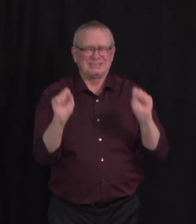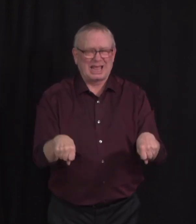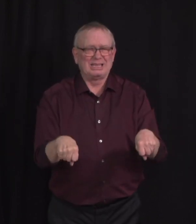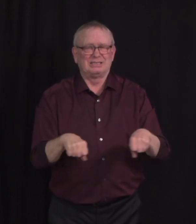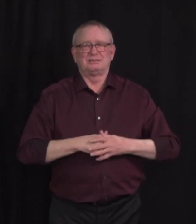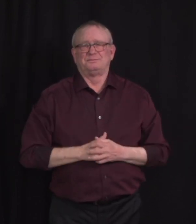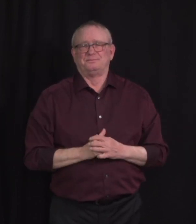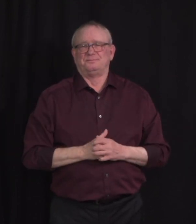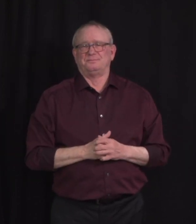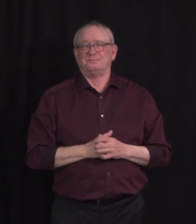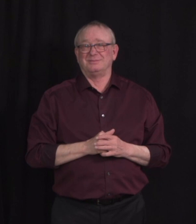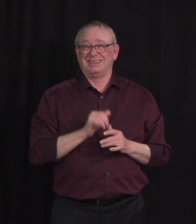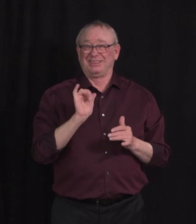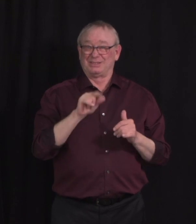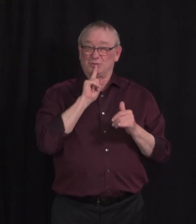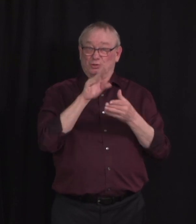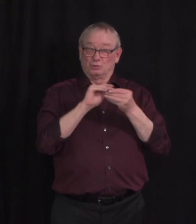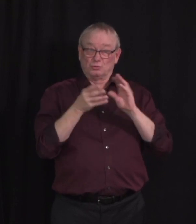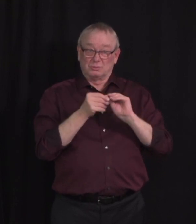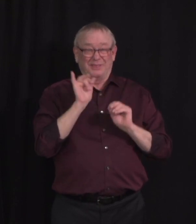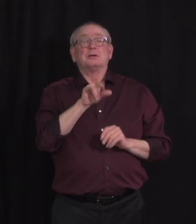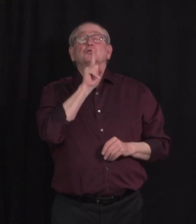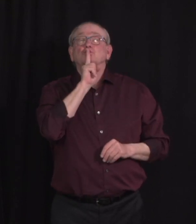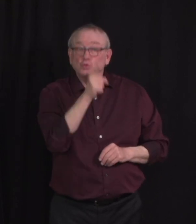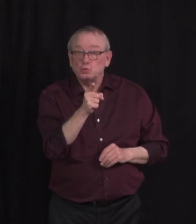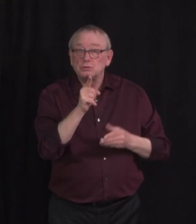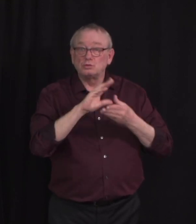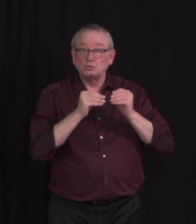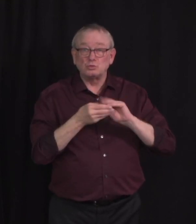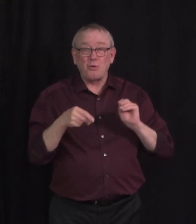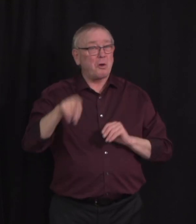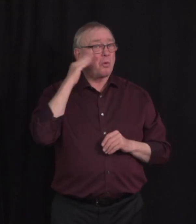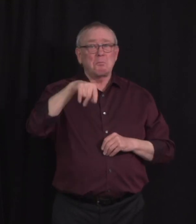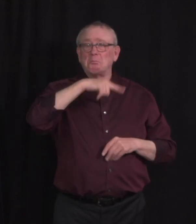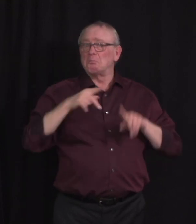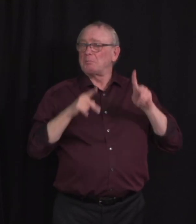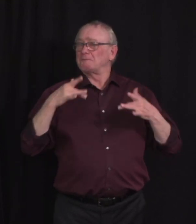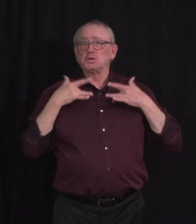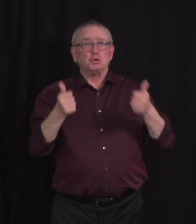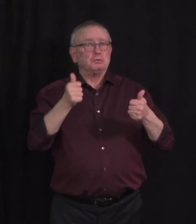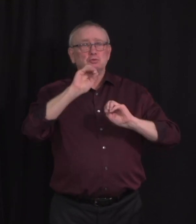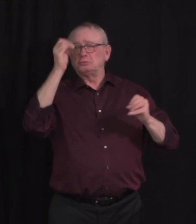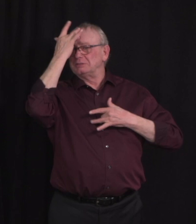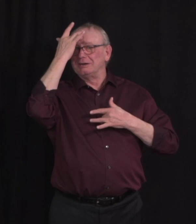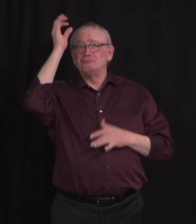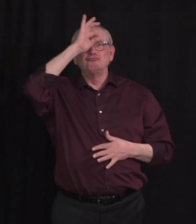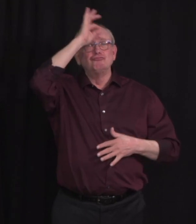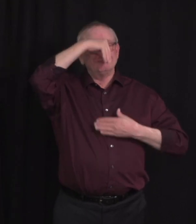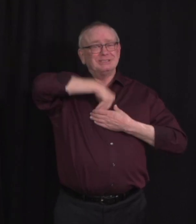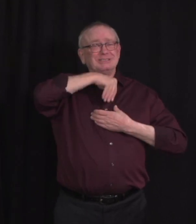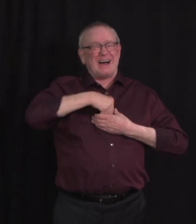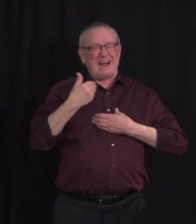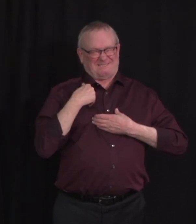before people had symptoms and they did not know they were infected. In fact, in this real life example, all transmission events took